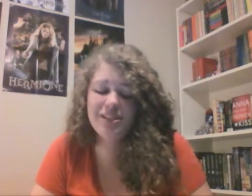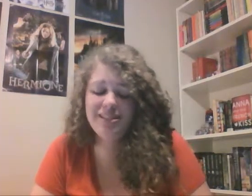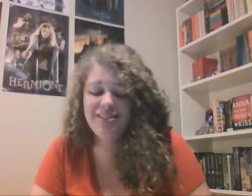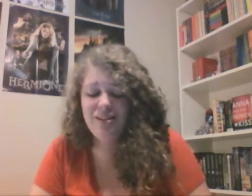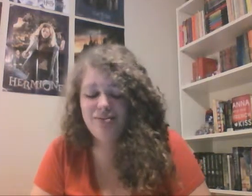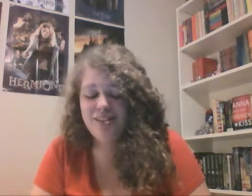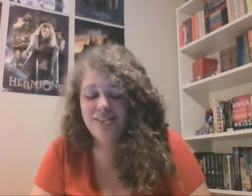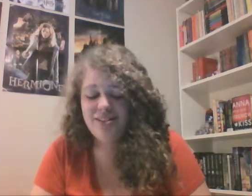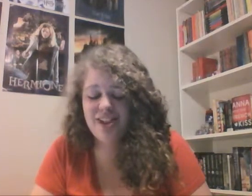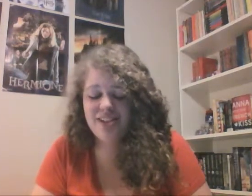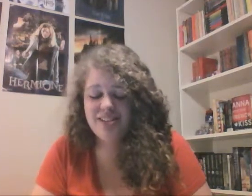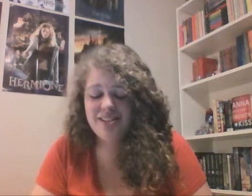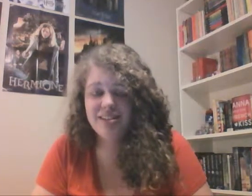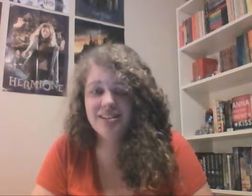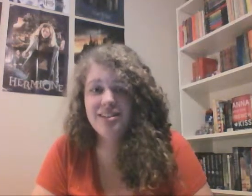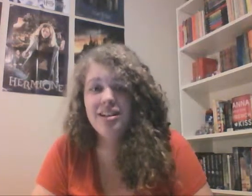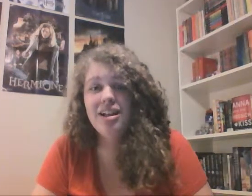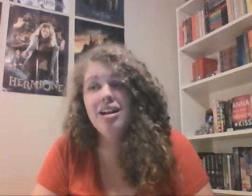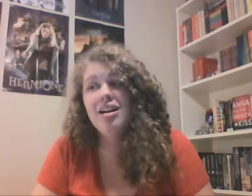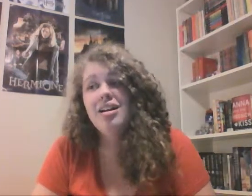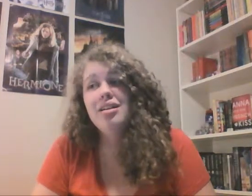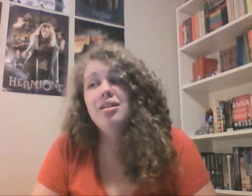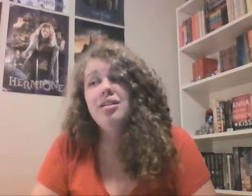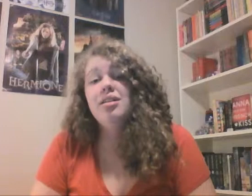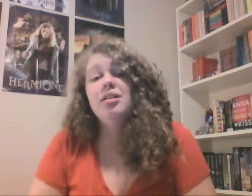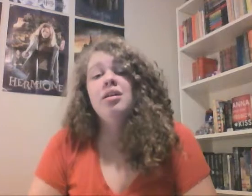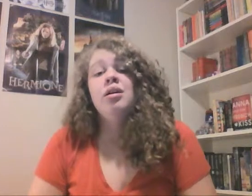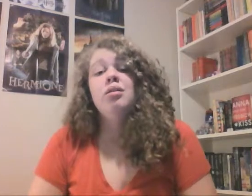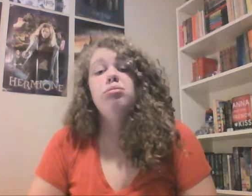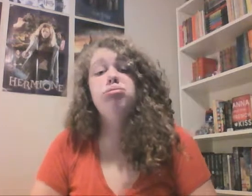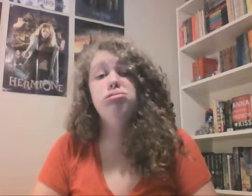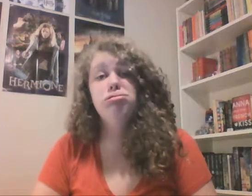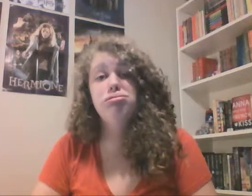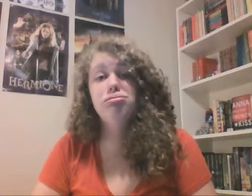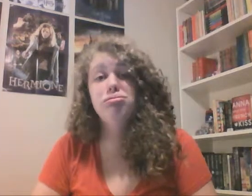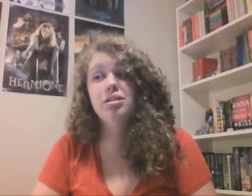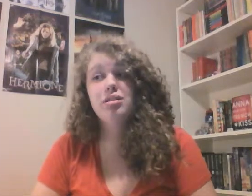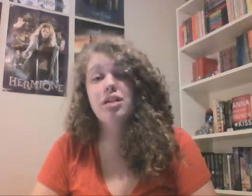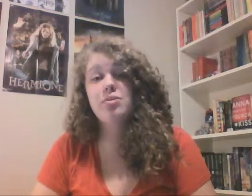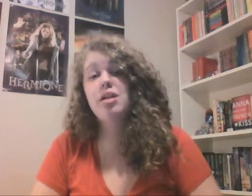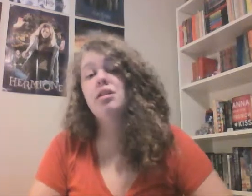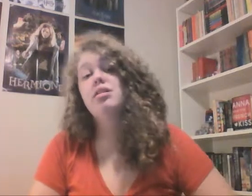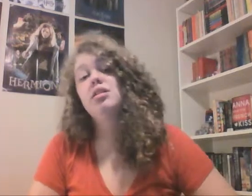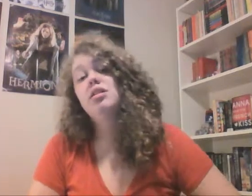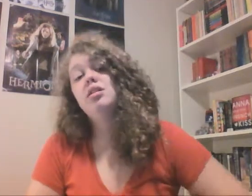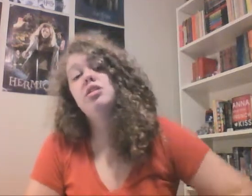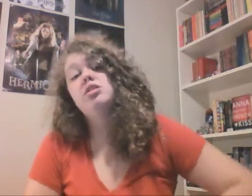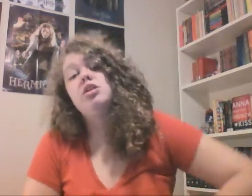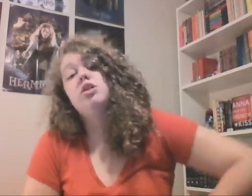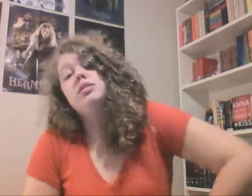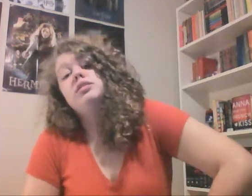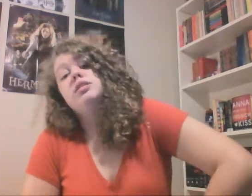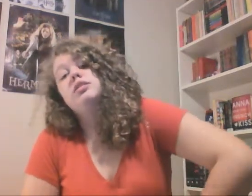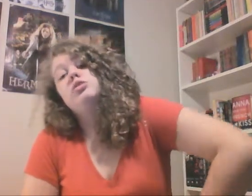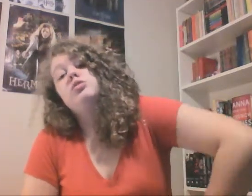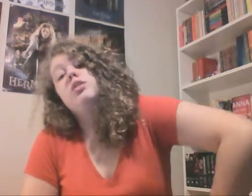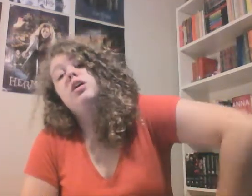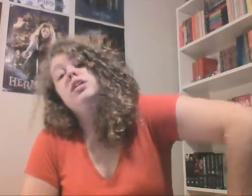he's in love with Jace and I swear this show is just trying